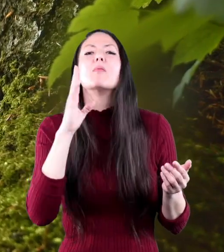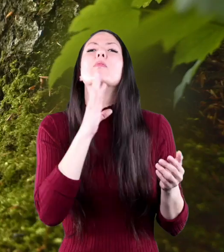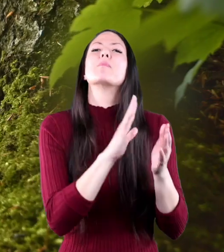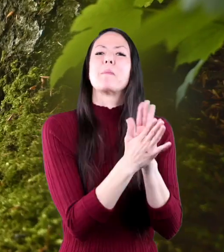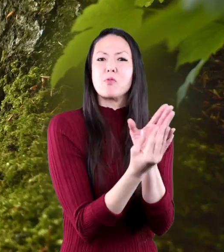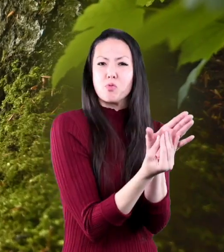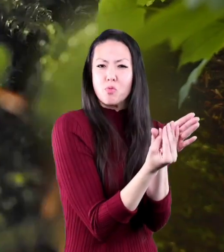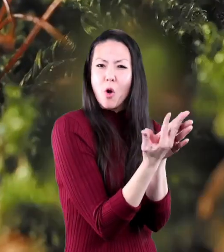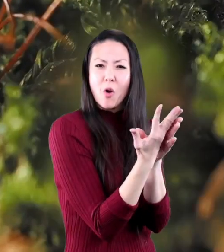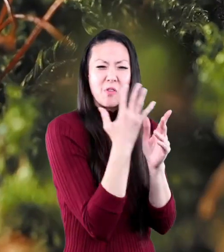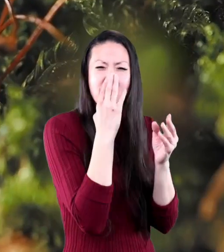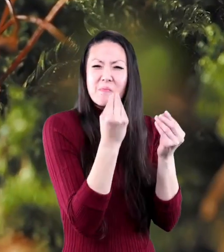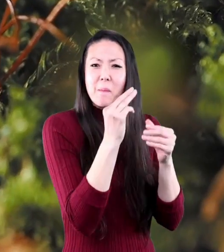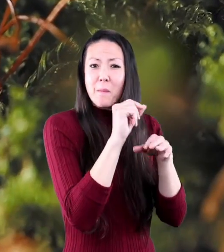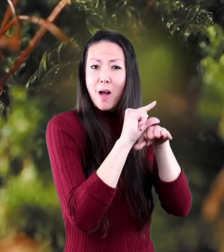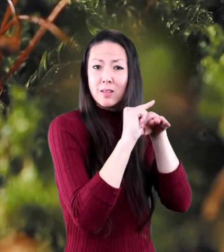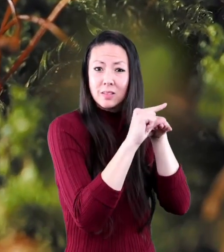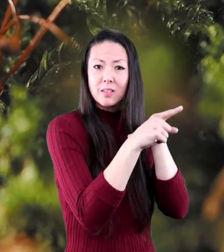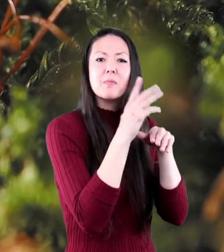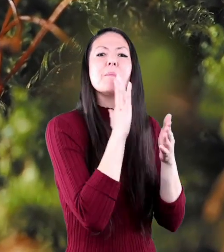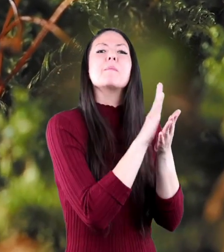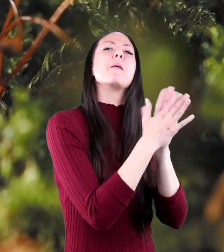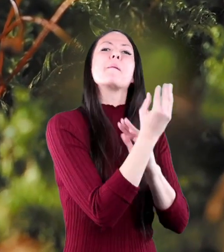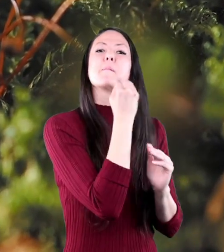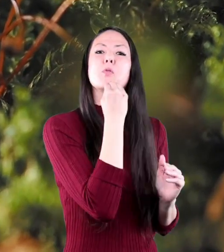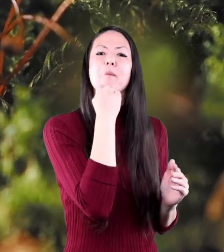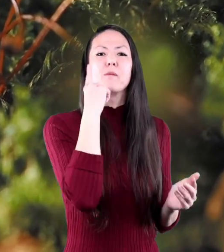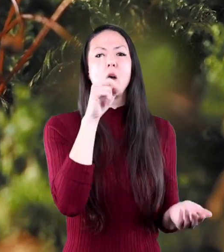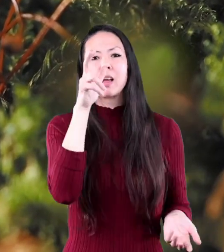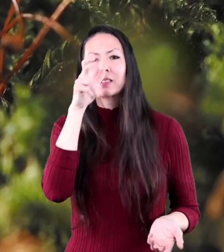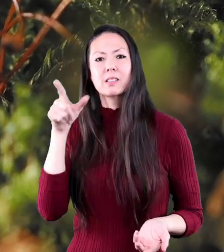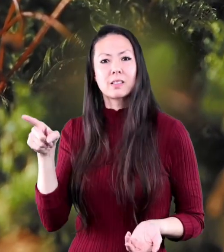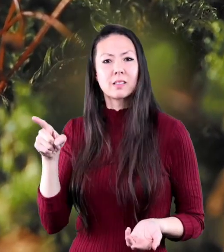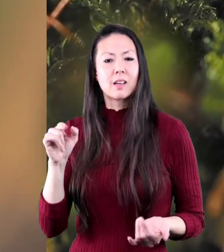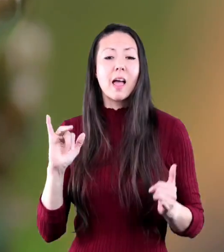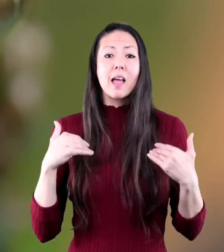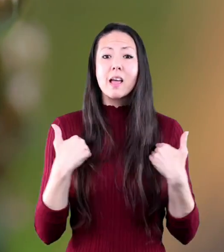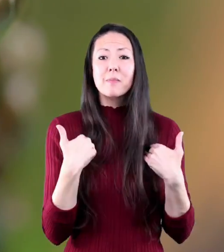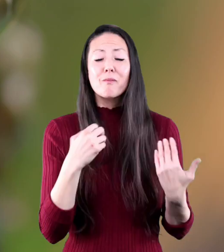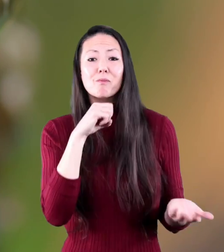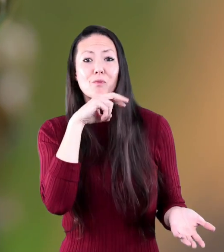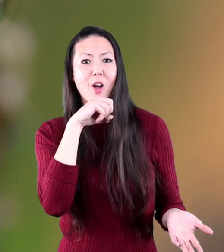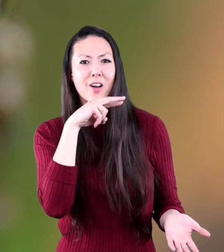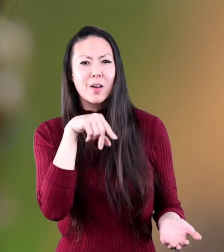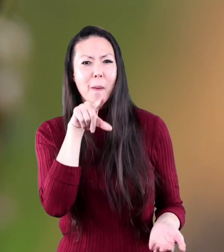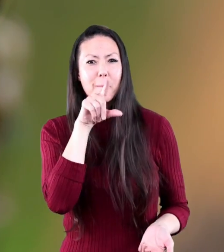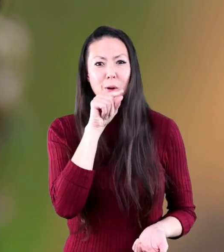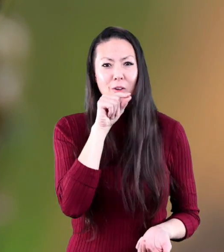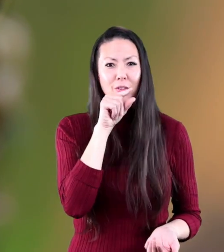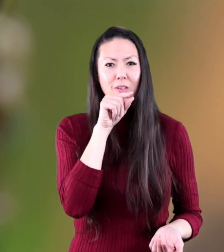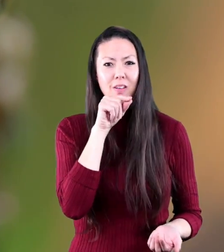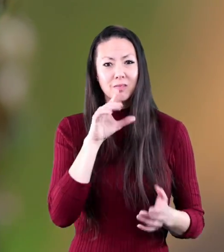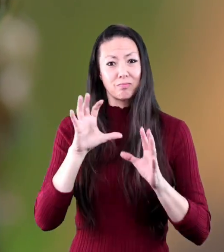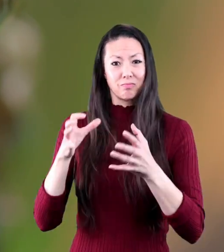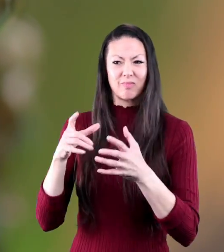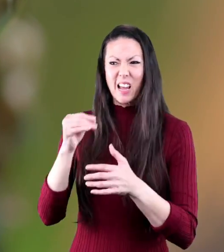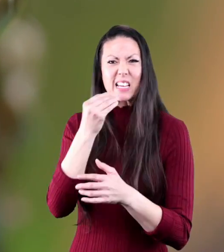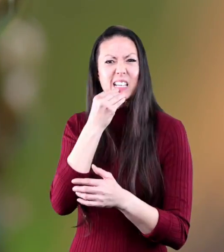that moss then becomes food for insects animals like frogs or birds will then eat those insects